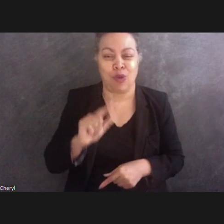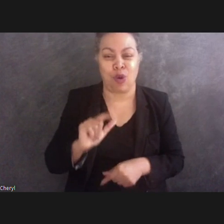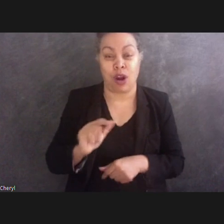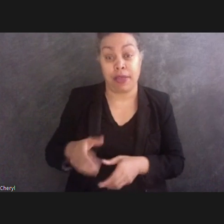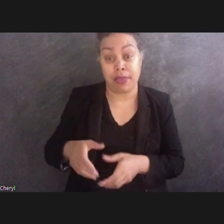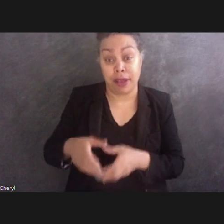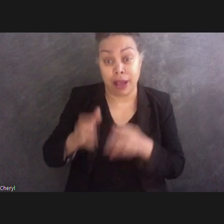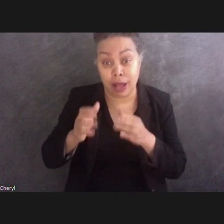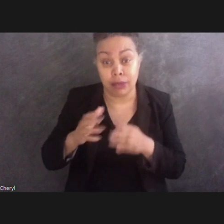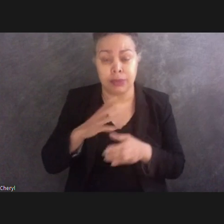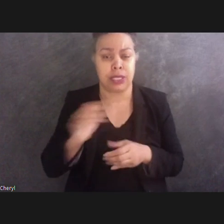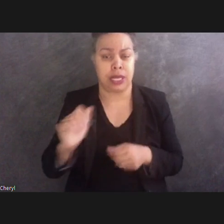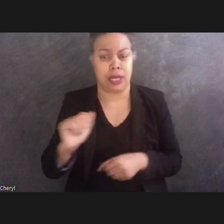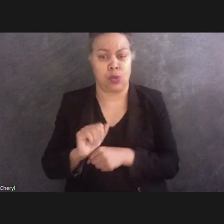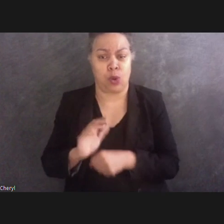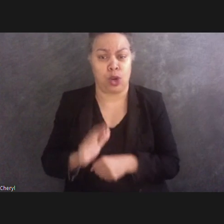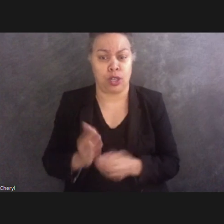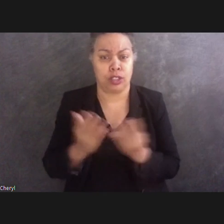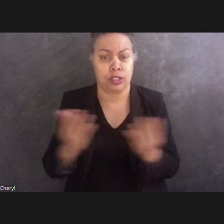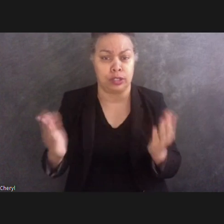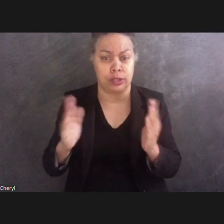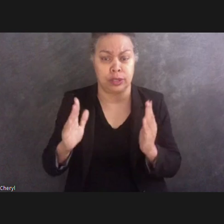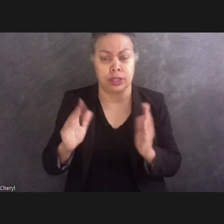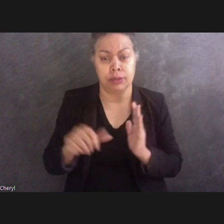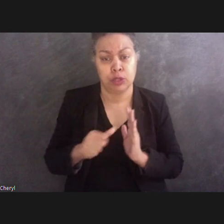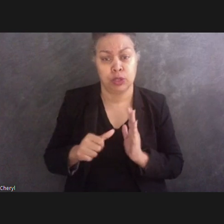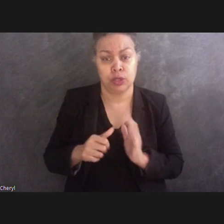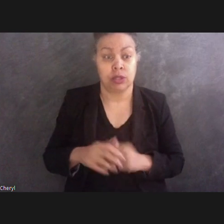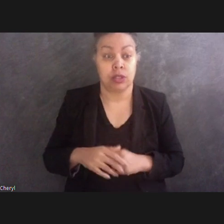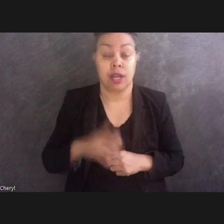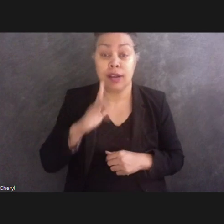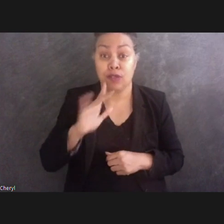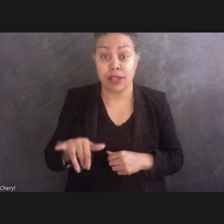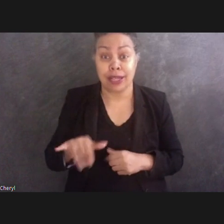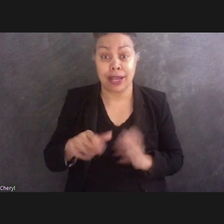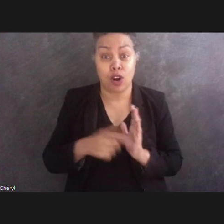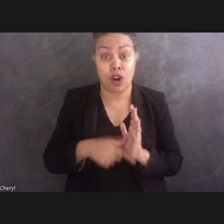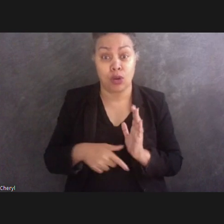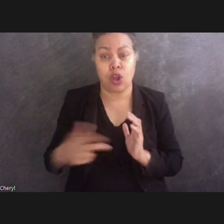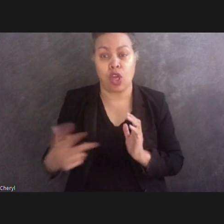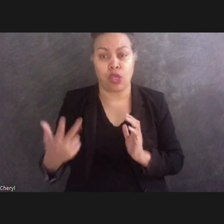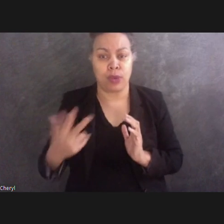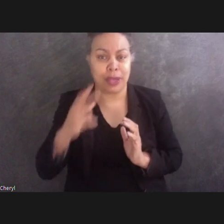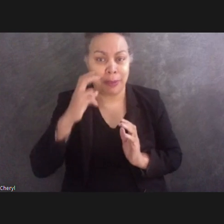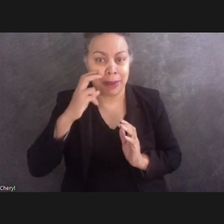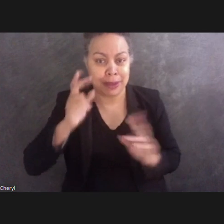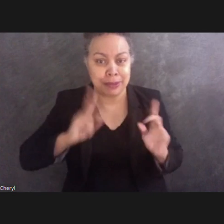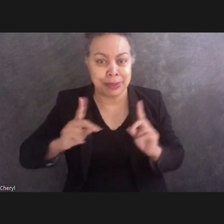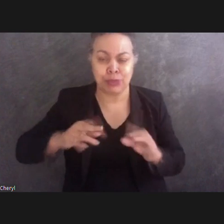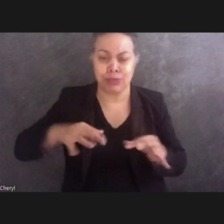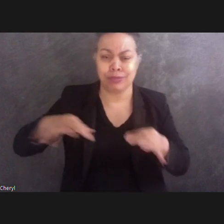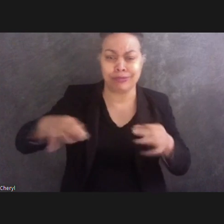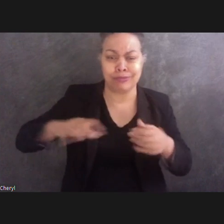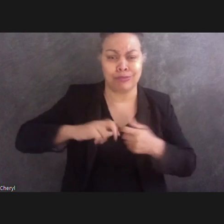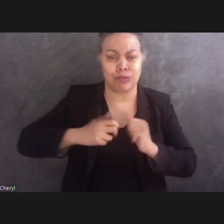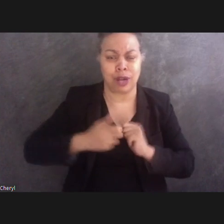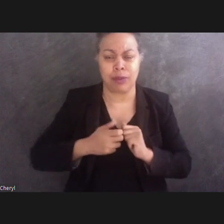In that article, three people who are blind described the problems with the size and spacing of the braille.